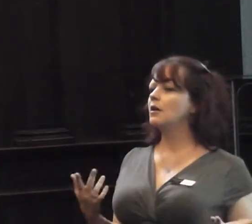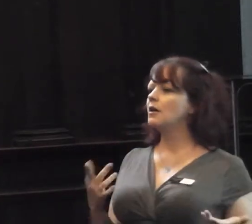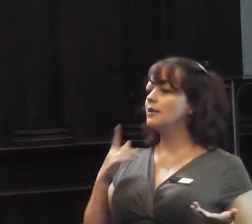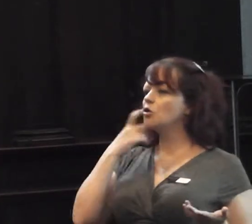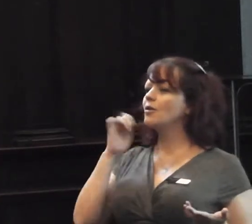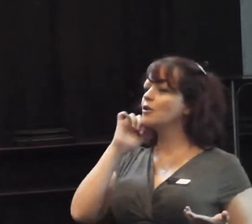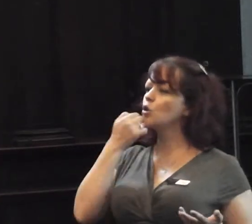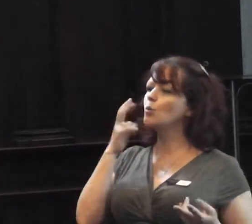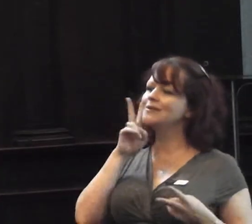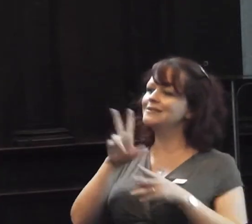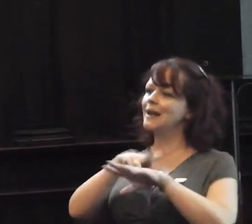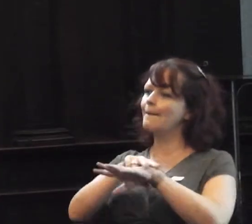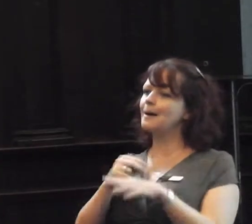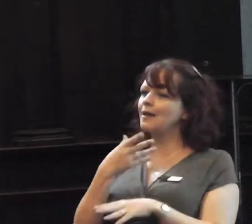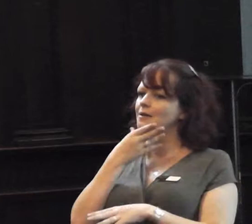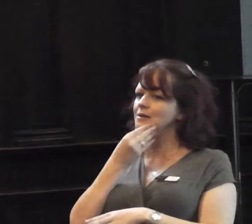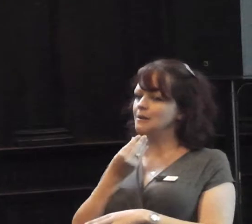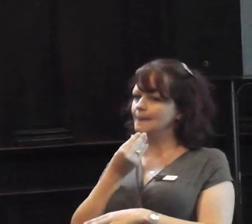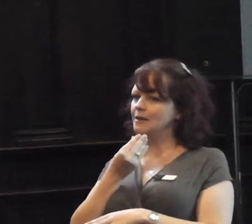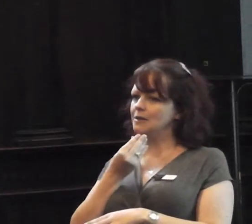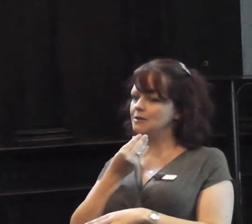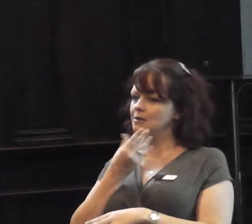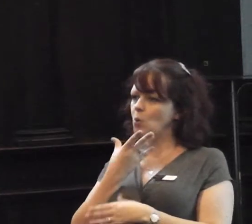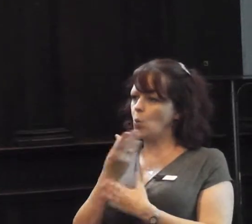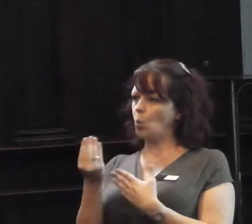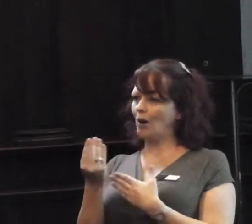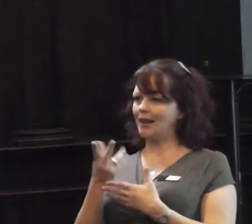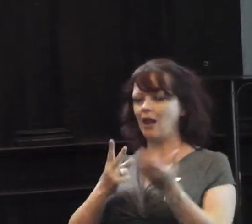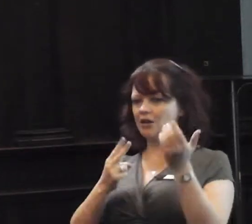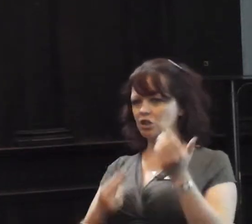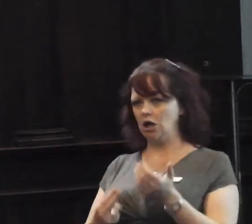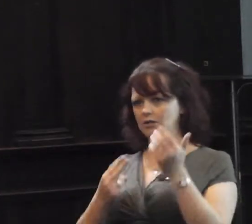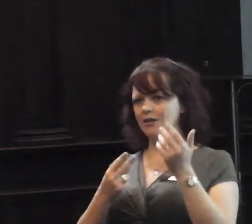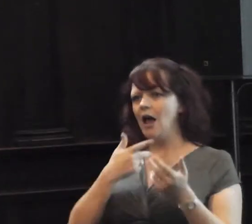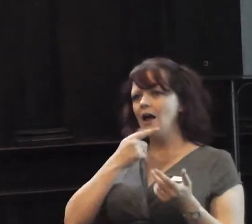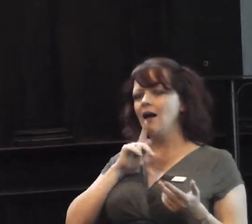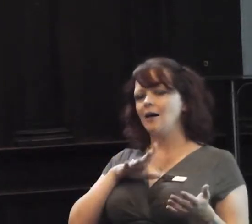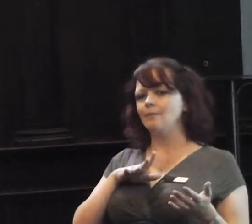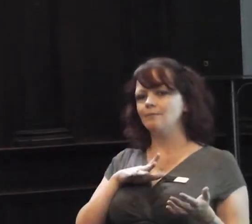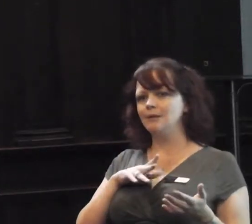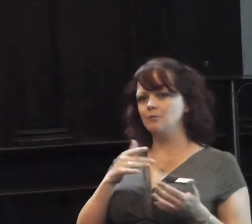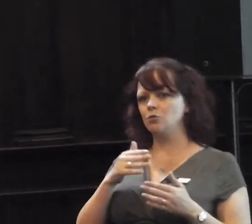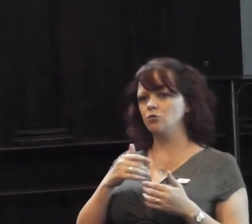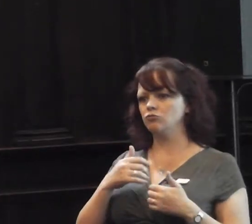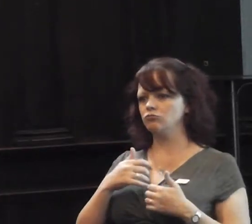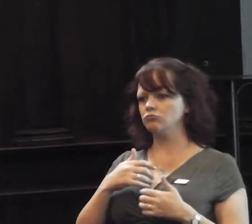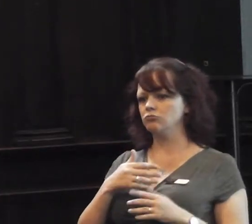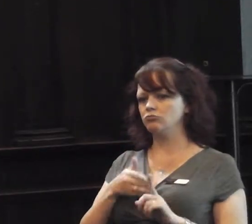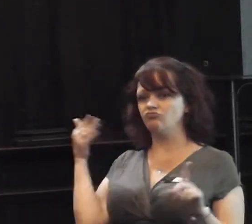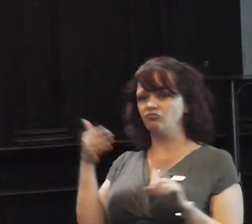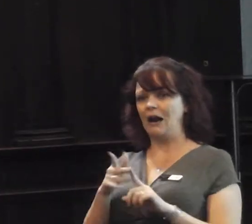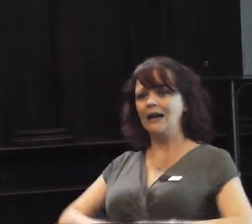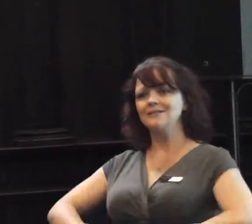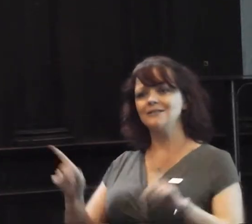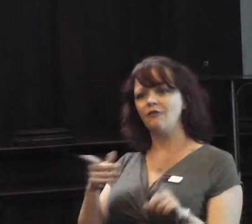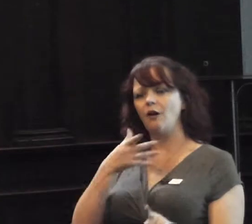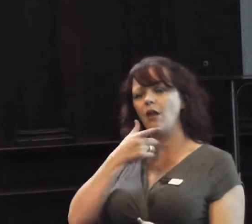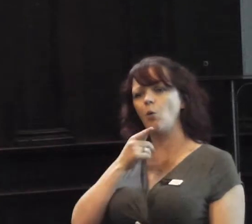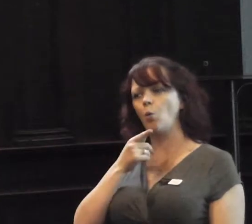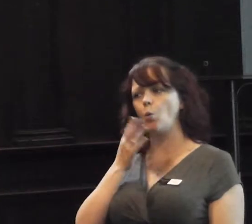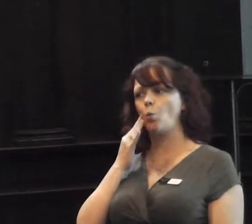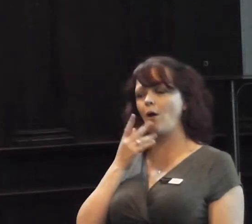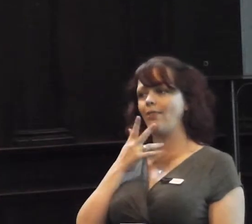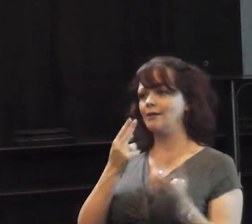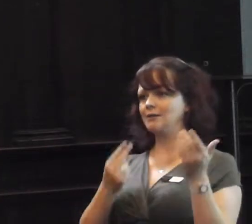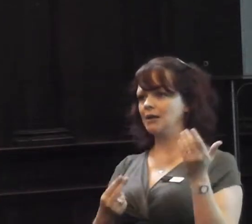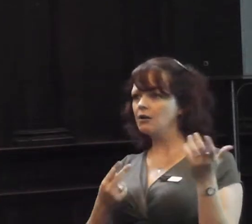And people, react, differently, and strangely, when confronted, by fire, fire officers. There are consequences,